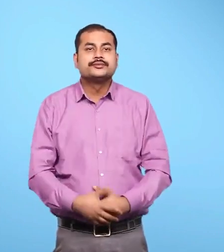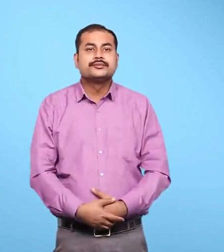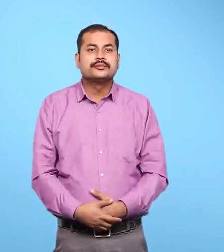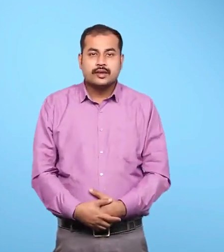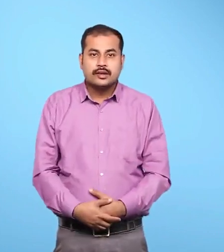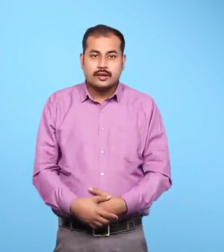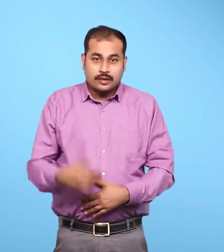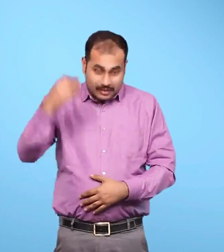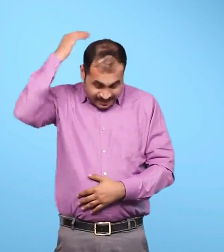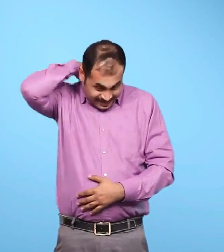Hedgehog